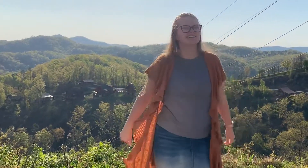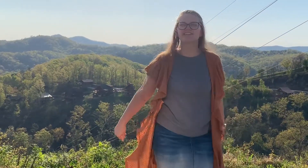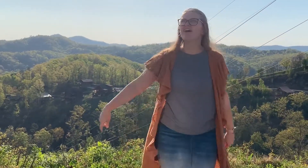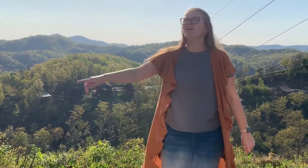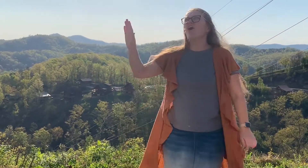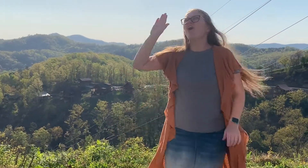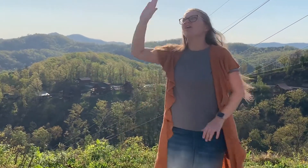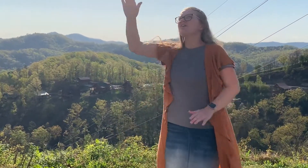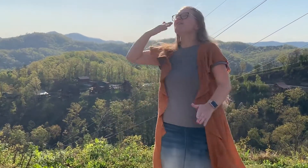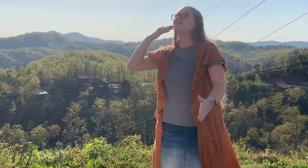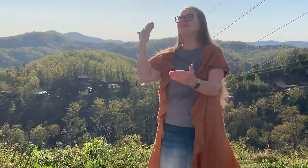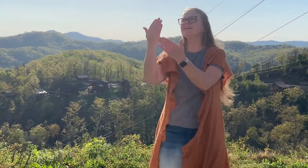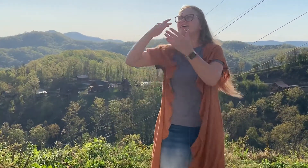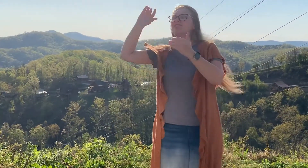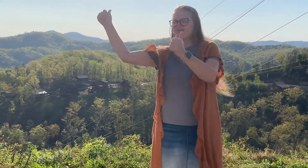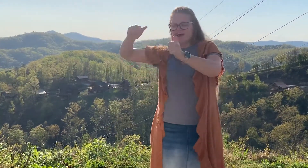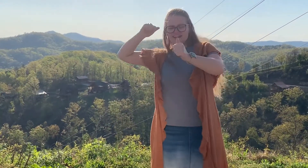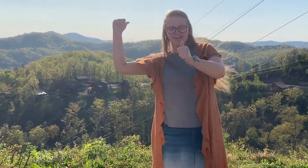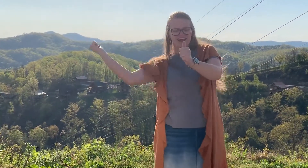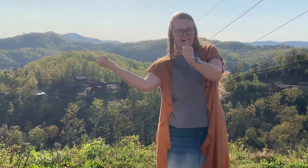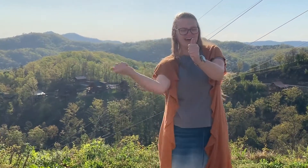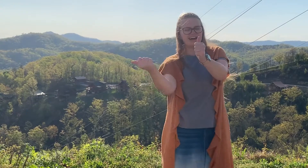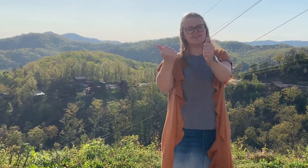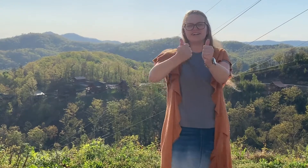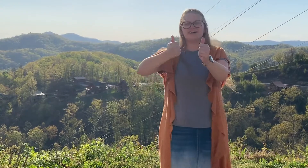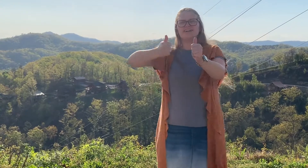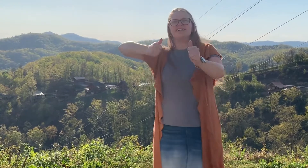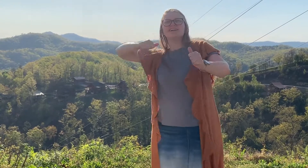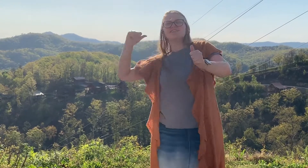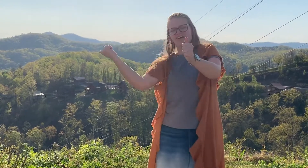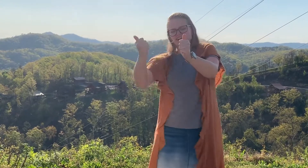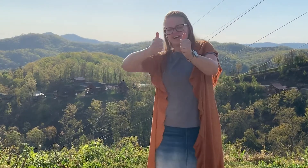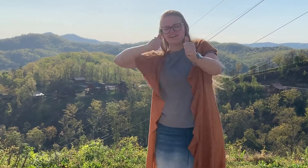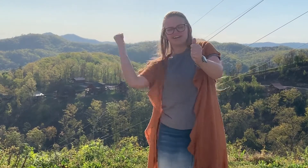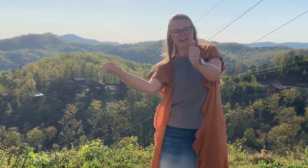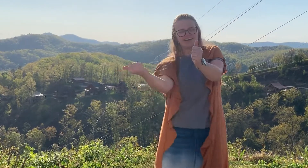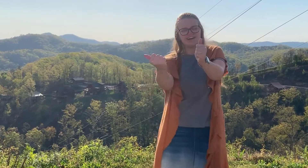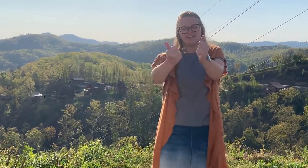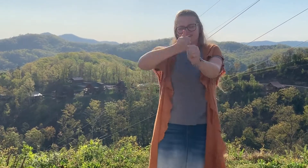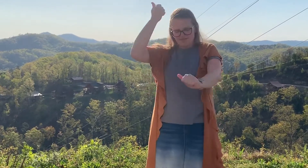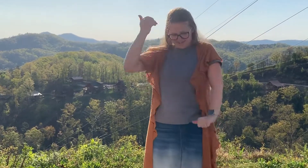Your goodness is running after. It's running after me.